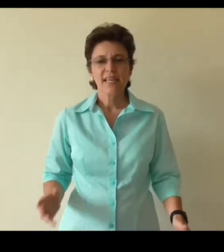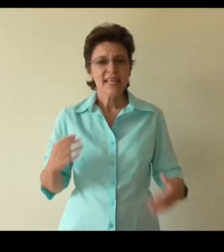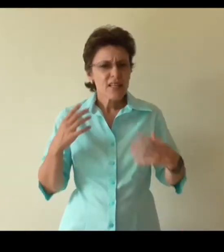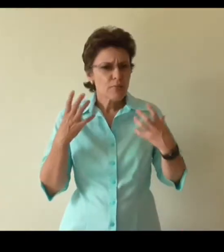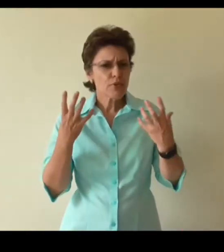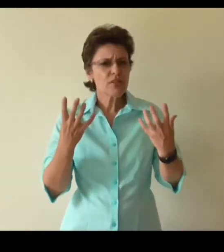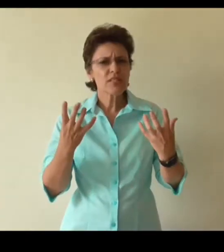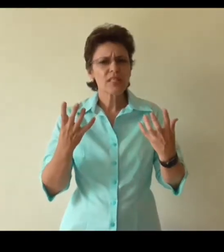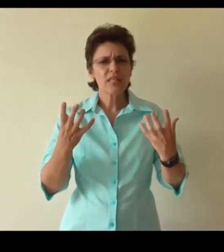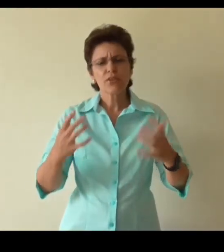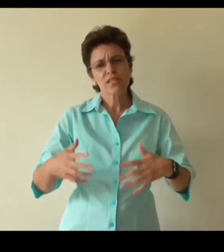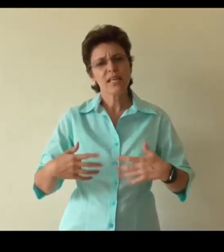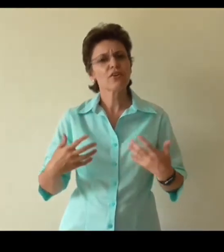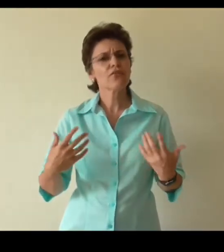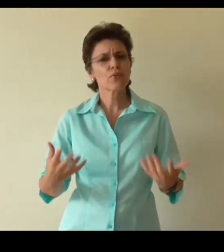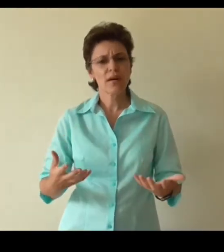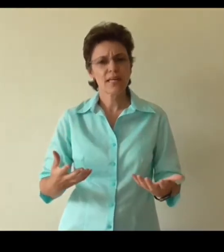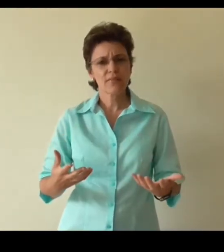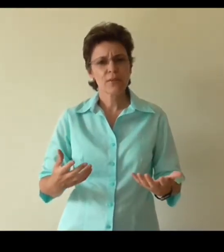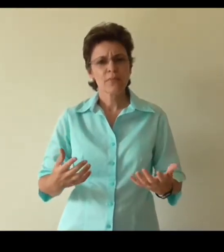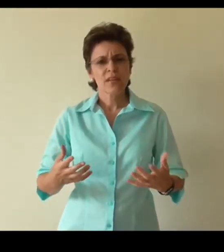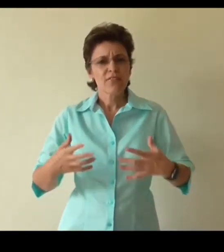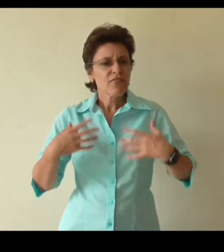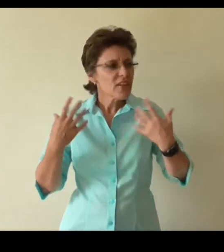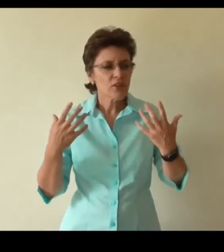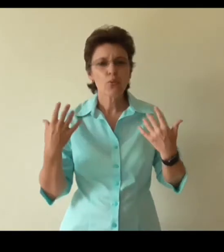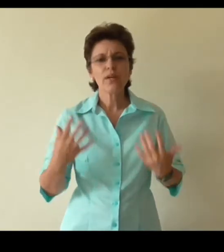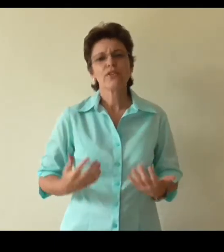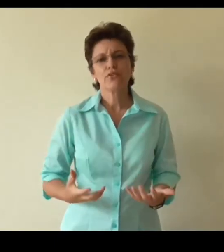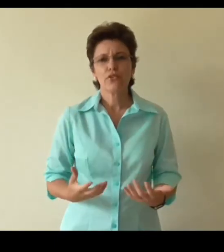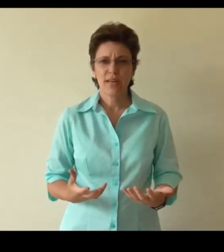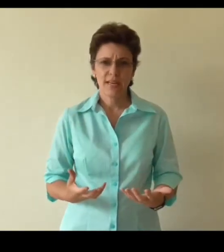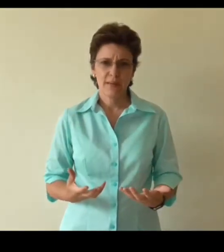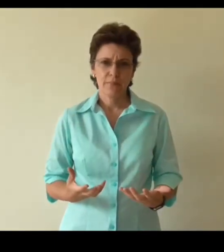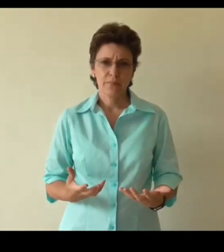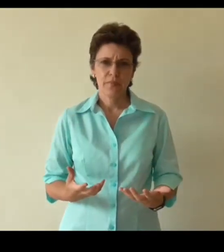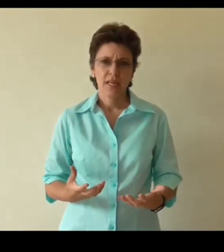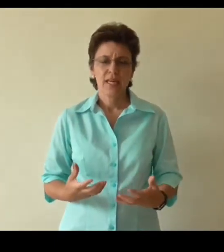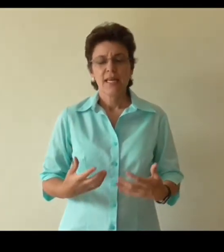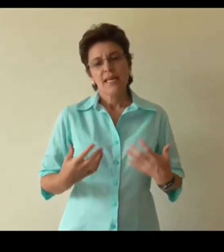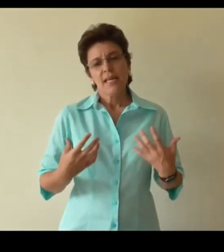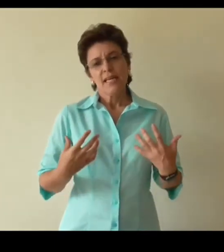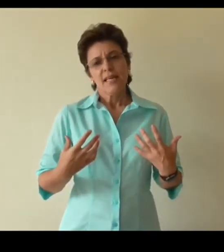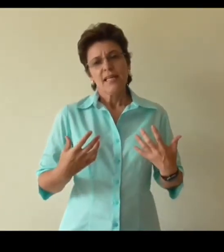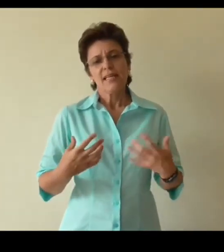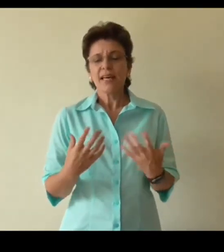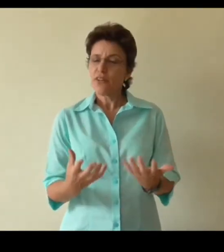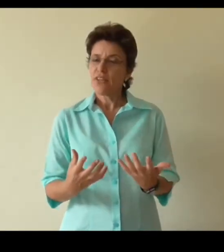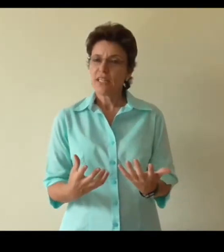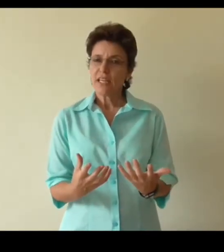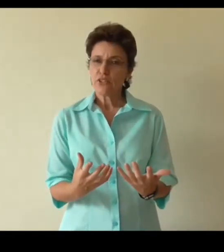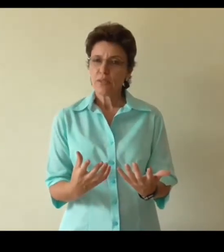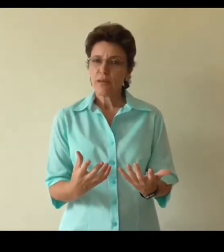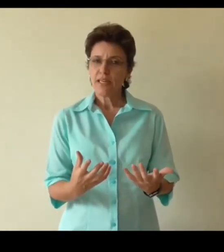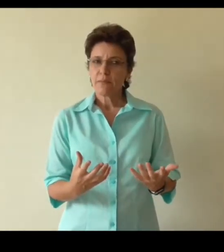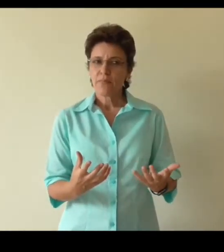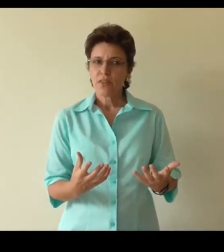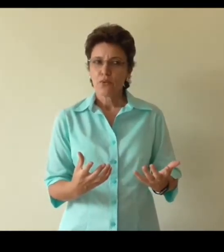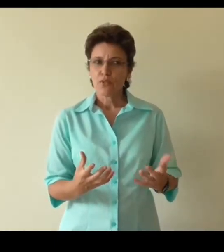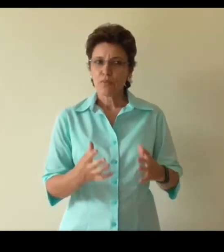Hear the birds singing or the sound of the waves. Feel the wind through your hair. Then the other thing I'd like to explain which